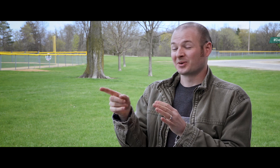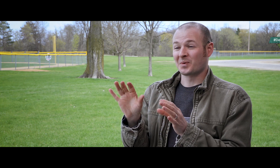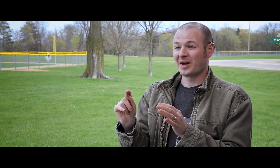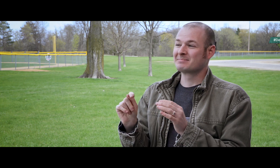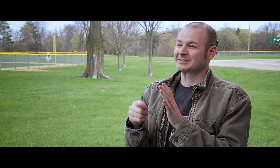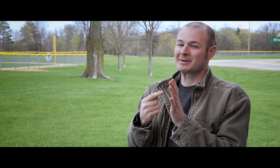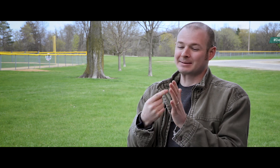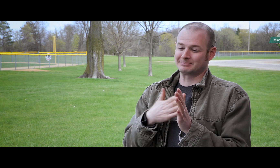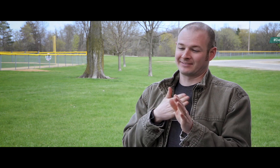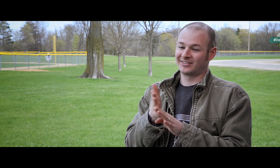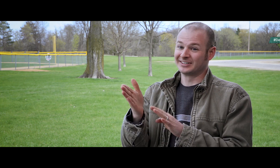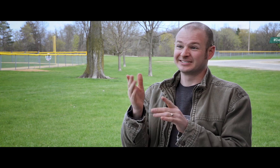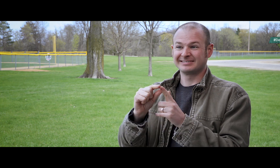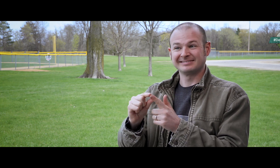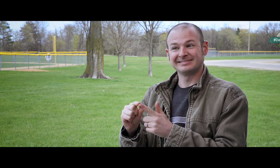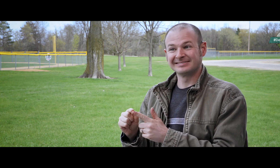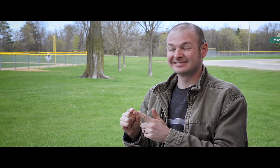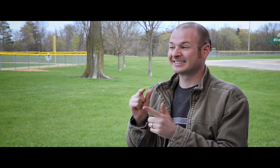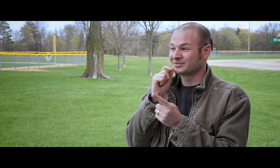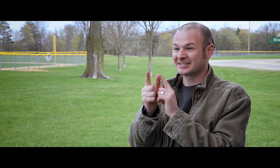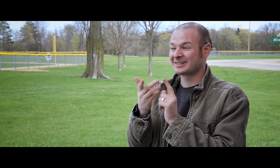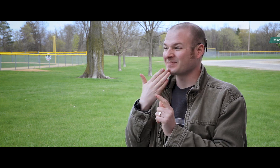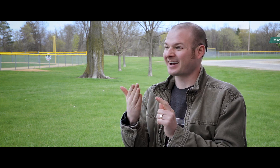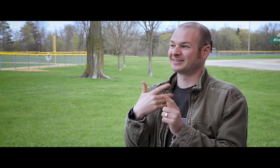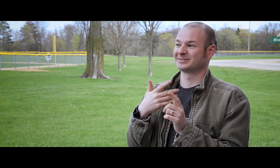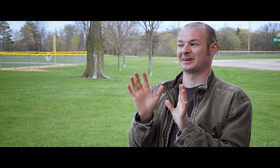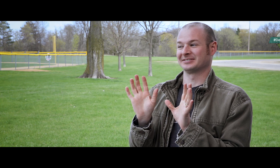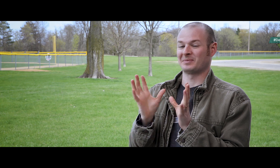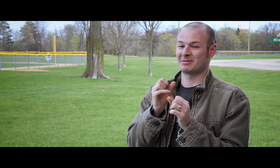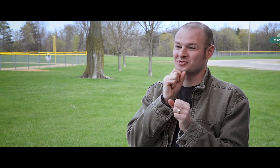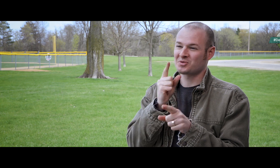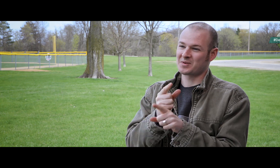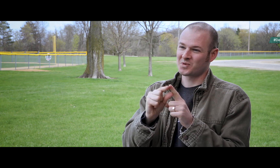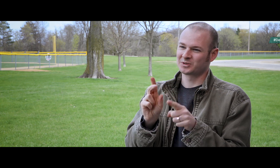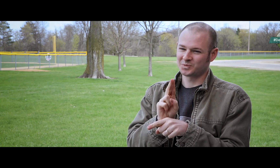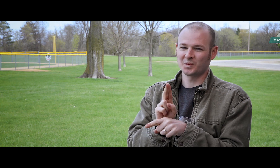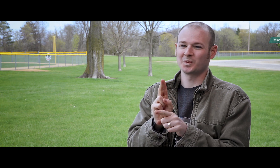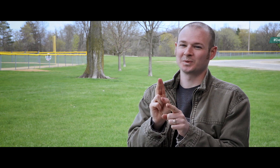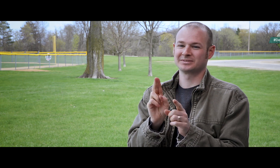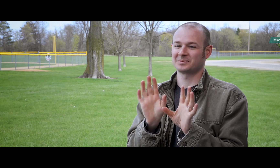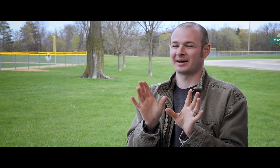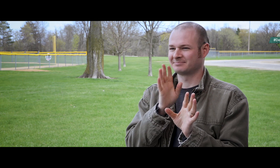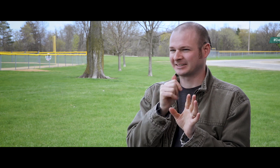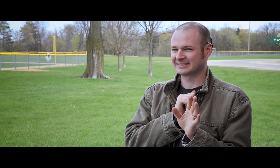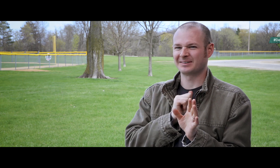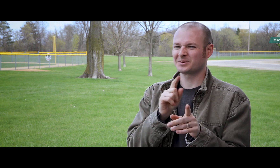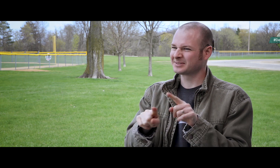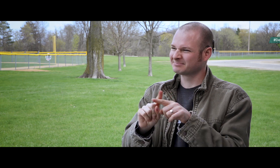letting the interpreter do that work. Sometimes, my field has specialized terminology and the interpreters don't translate it well. I want